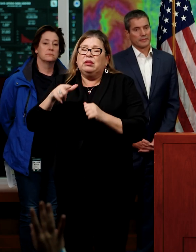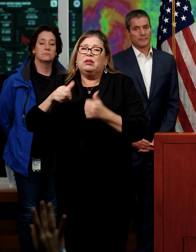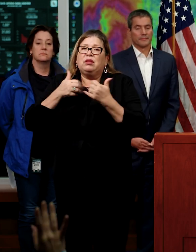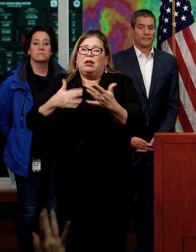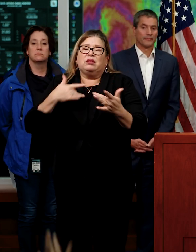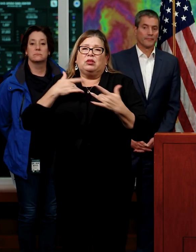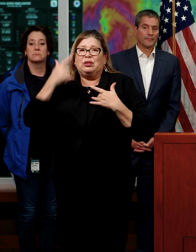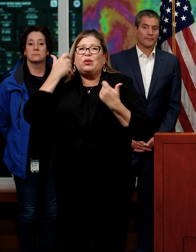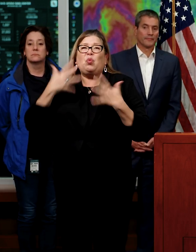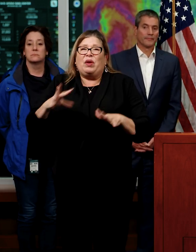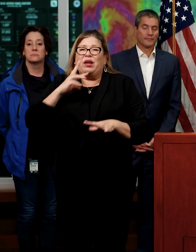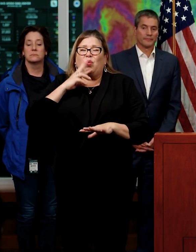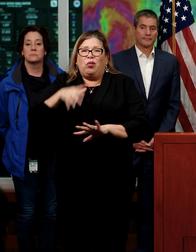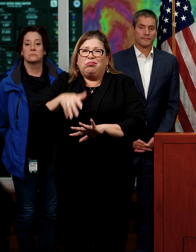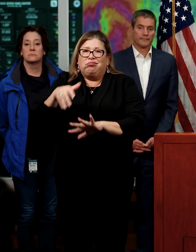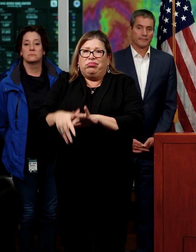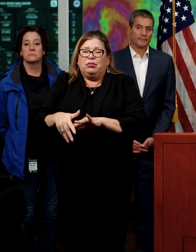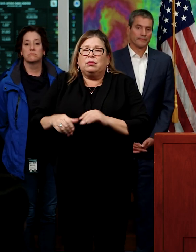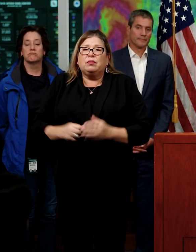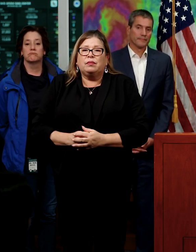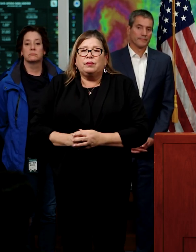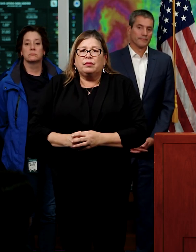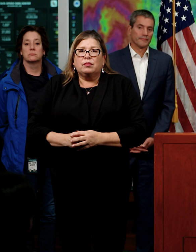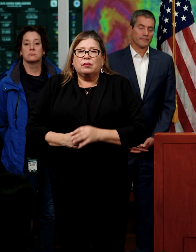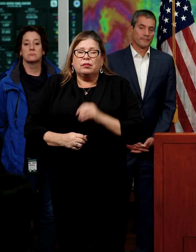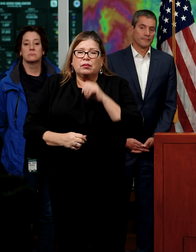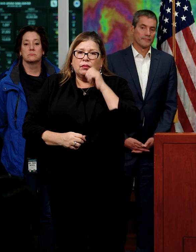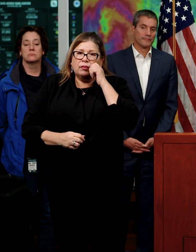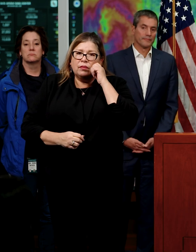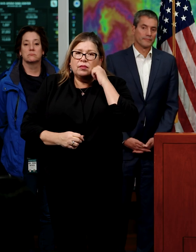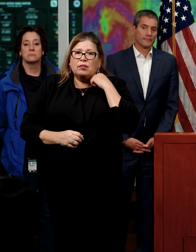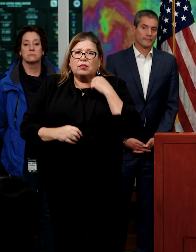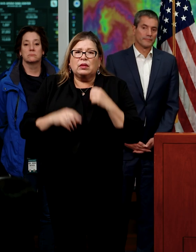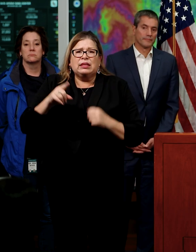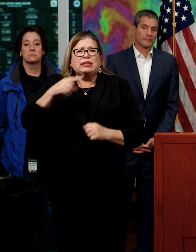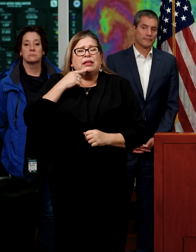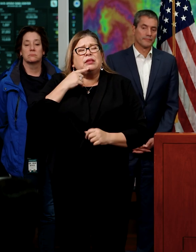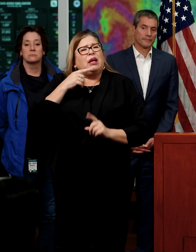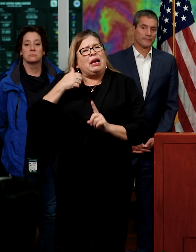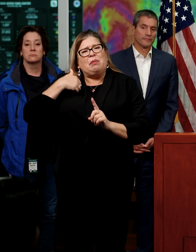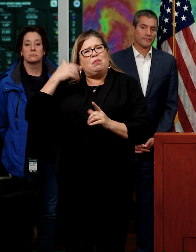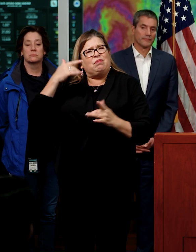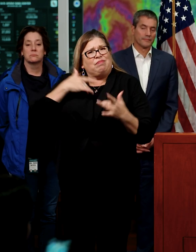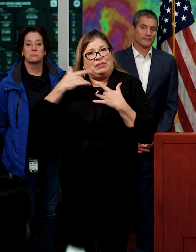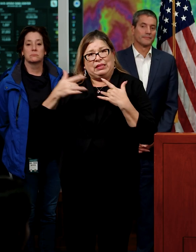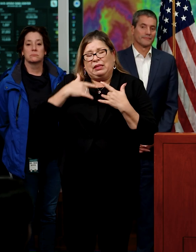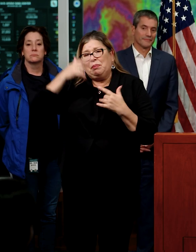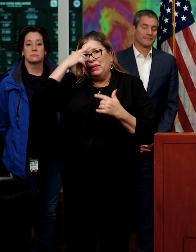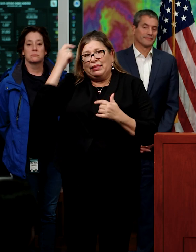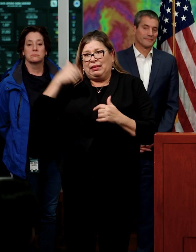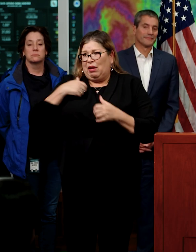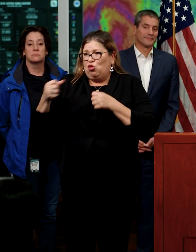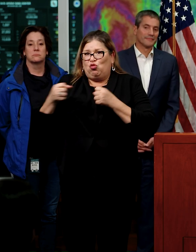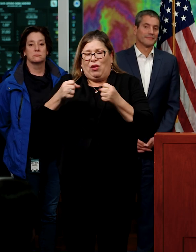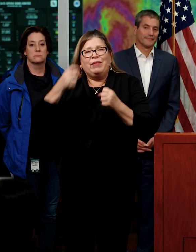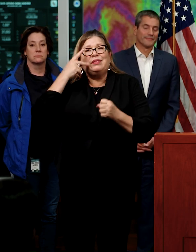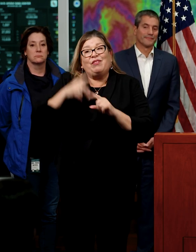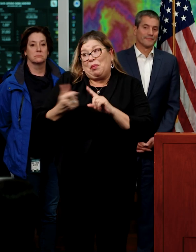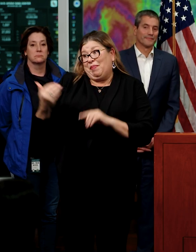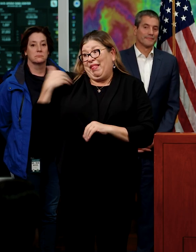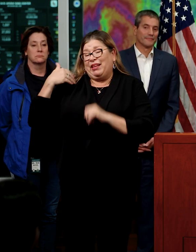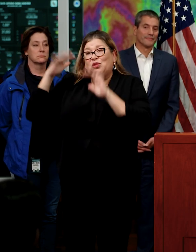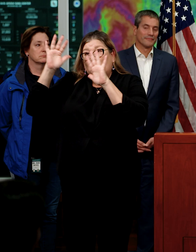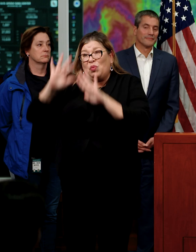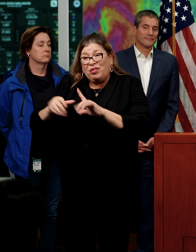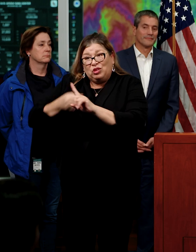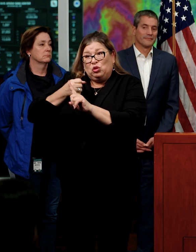I'm wondering where we are in efforts to clean up the current debris from the former storm. mean, just driving around Midtown Sacramento, you can still see some